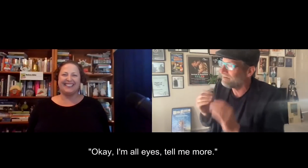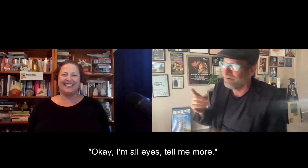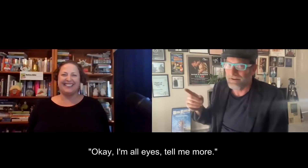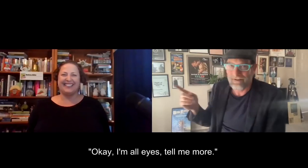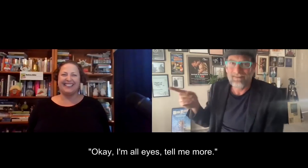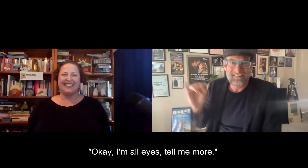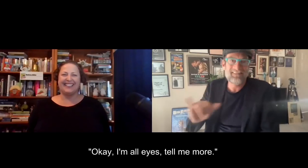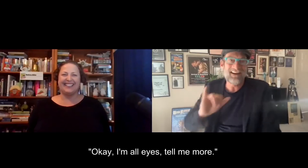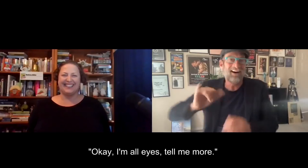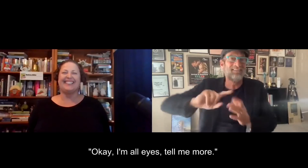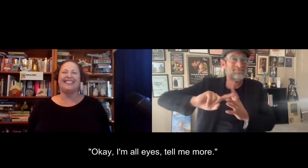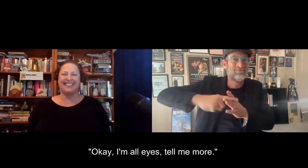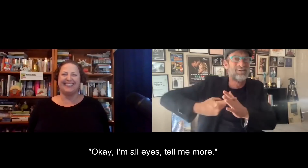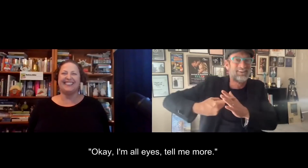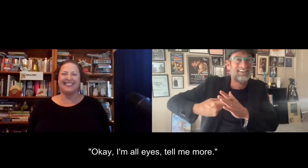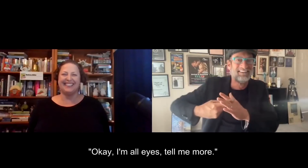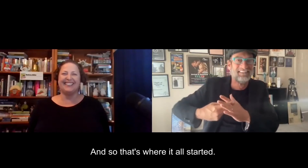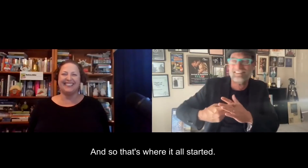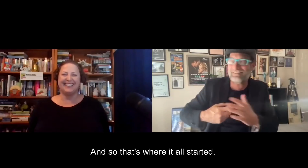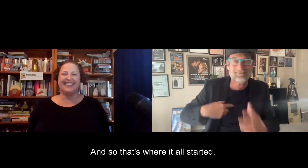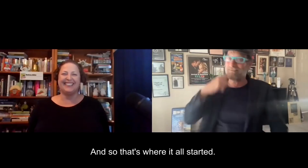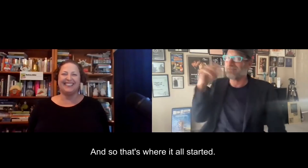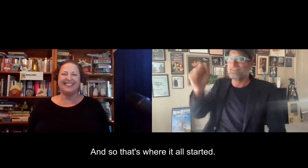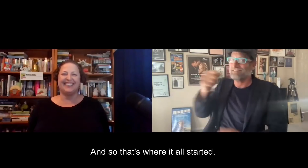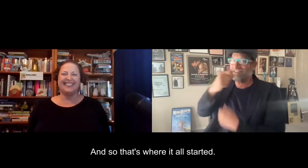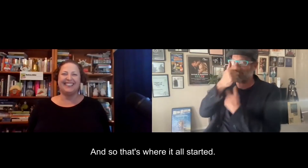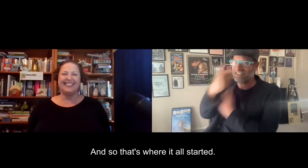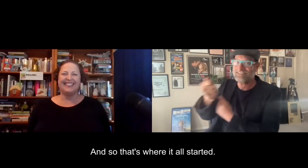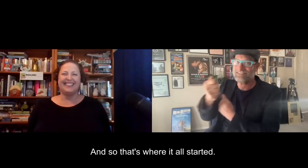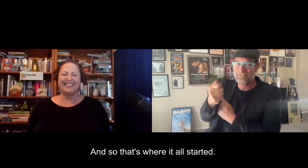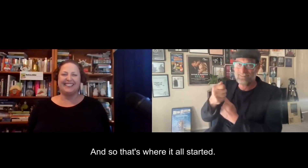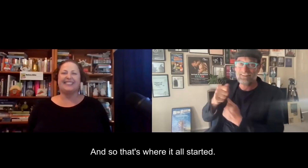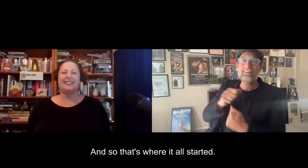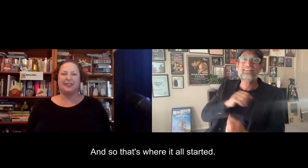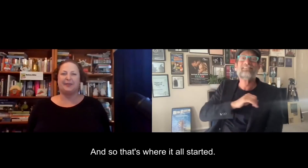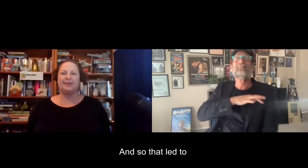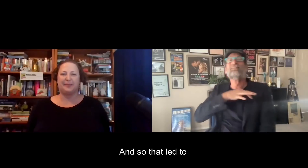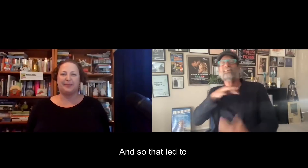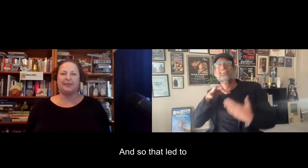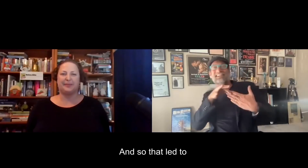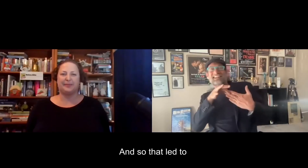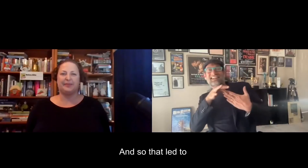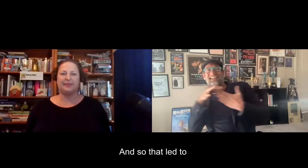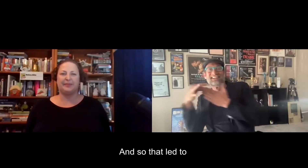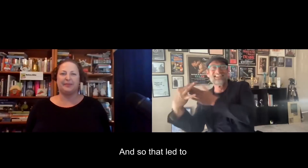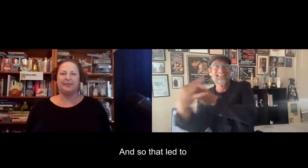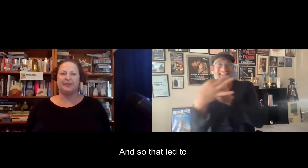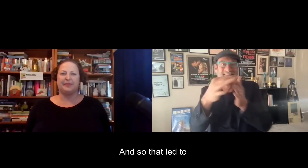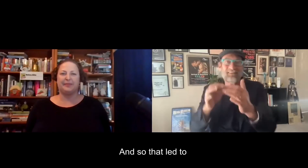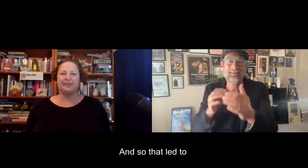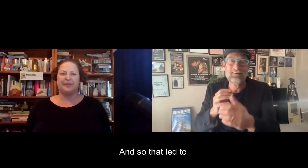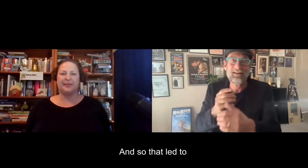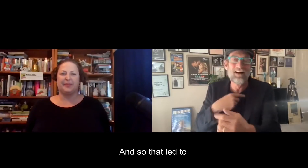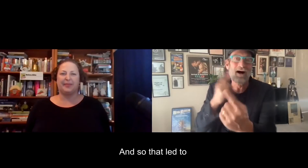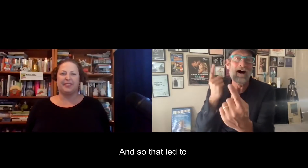eyes. Tell me more. And so that's where it all started. And so that led to